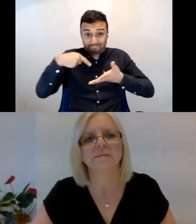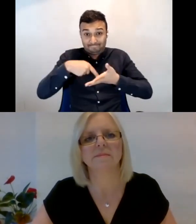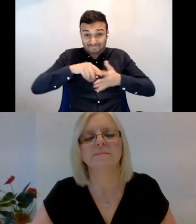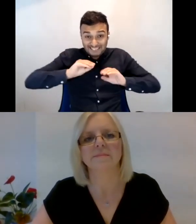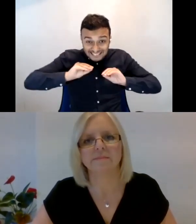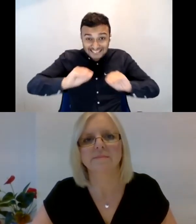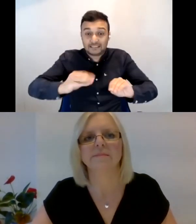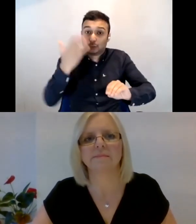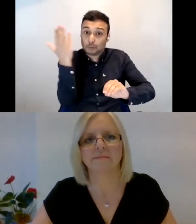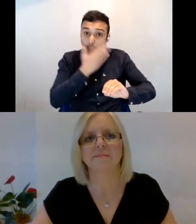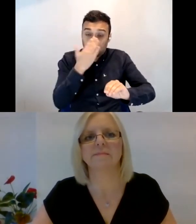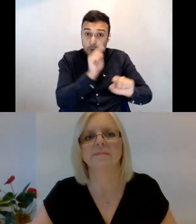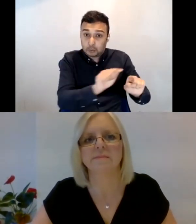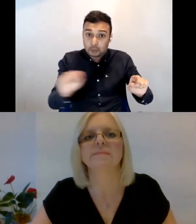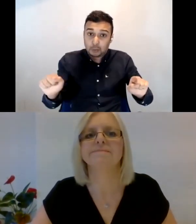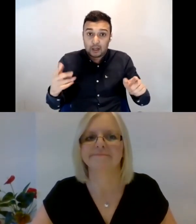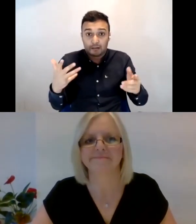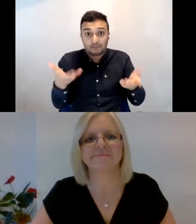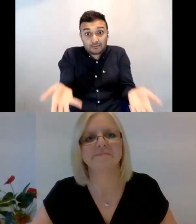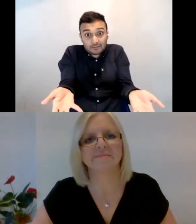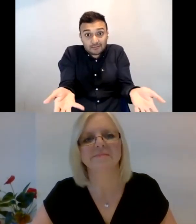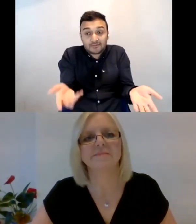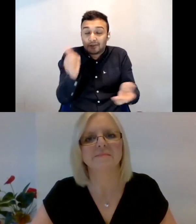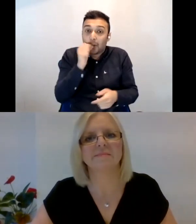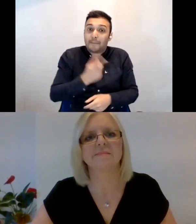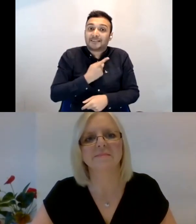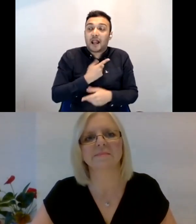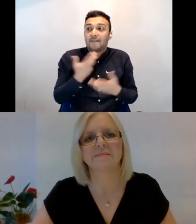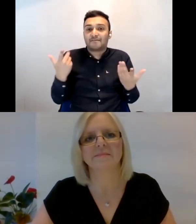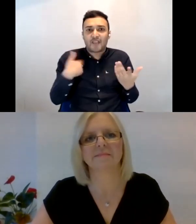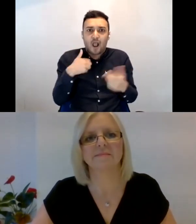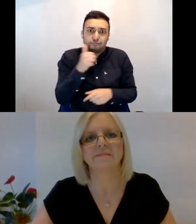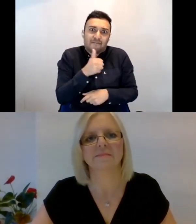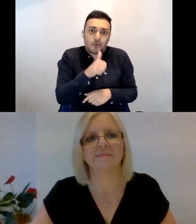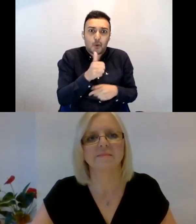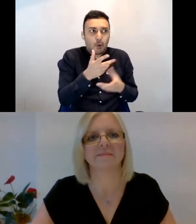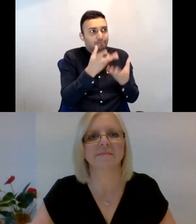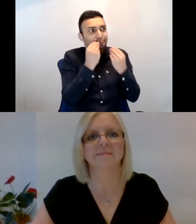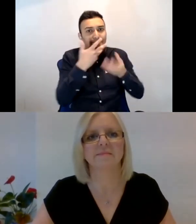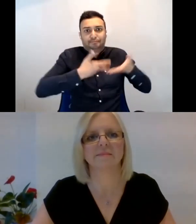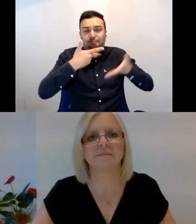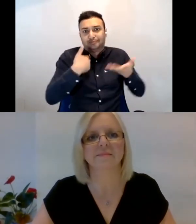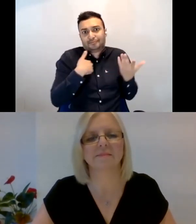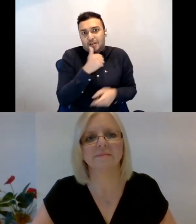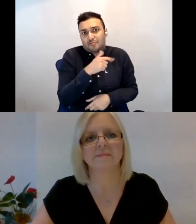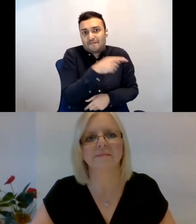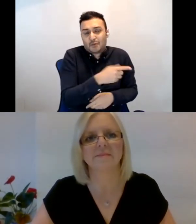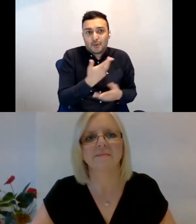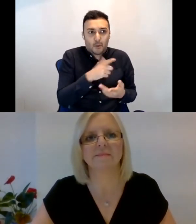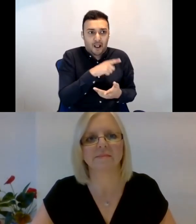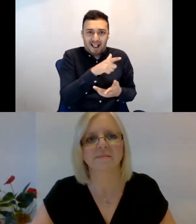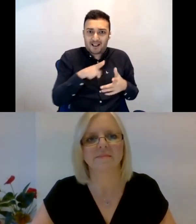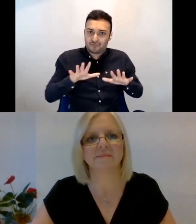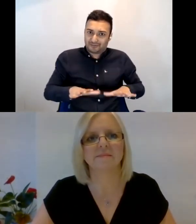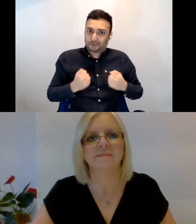Um, I know personally myself, I would have rather have learned, um, sign language because obviously that's British sign